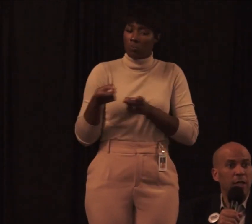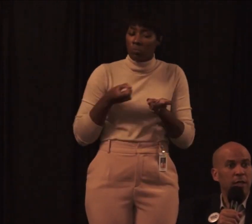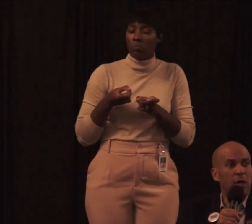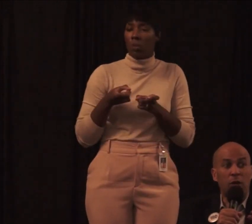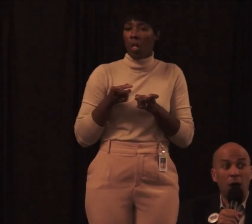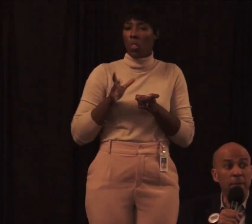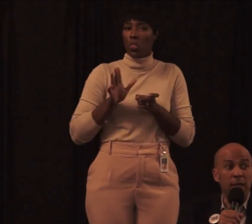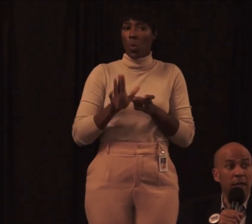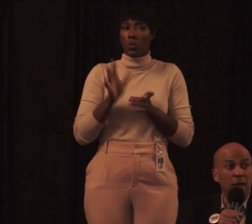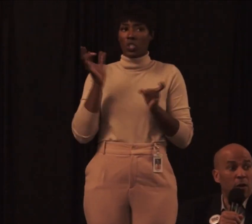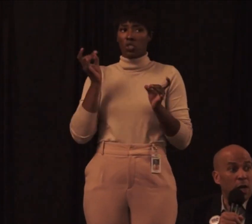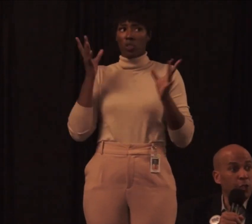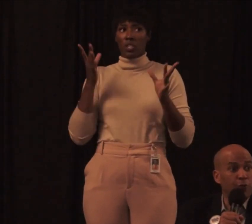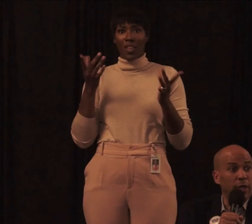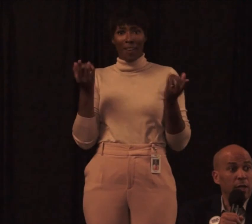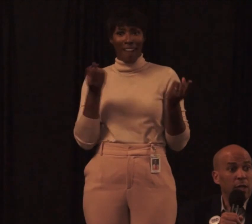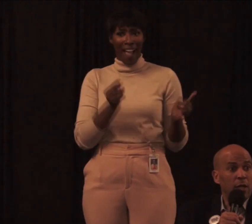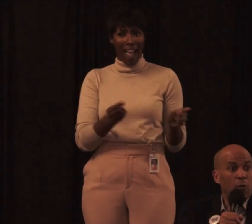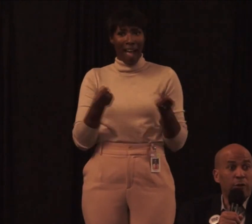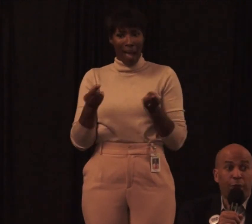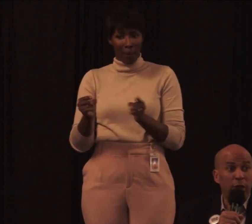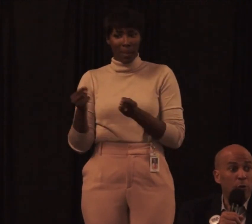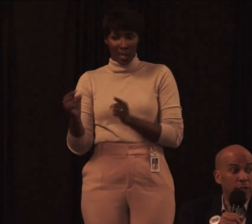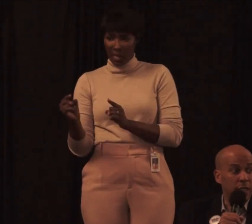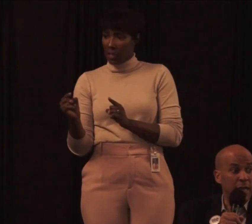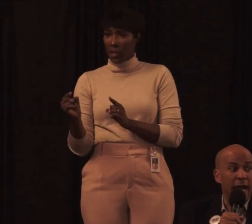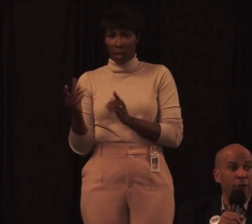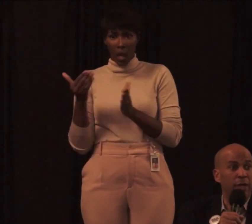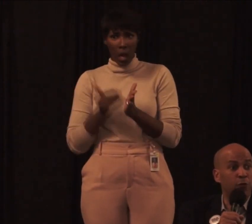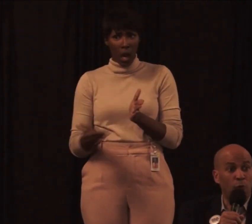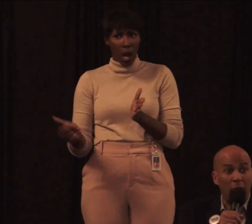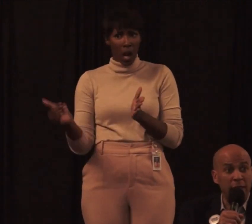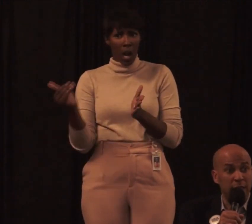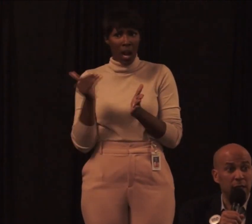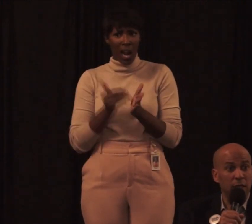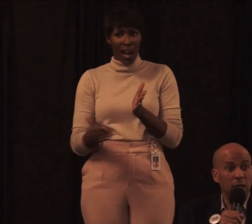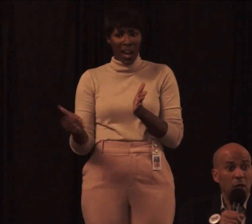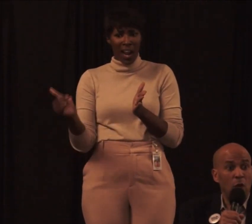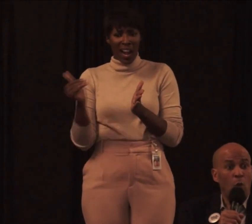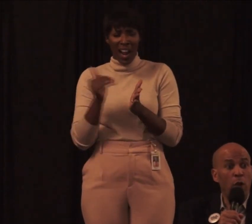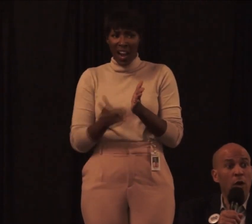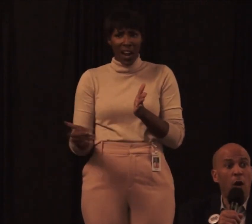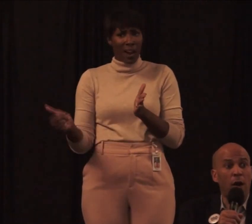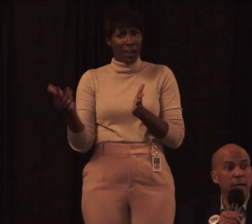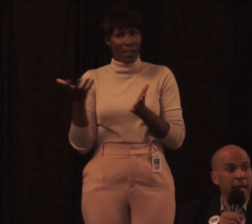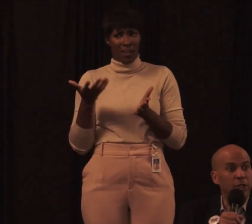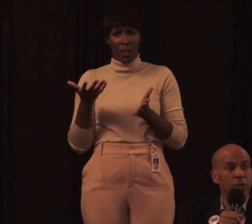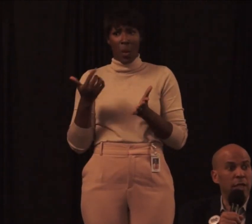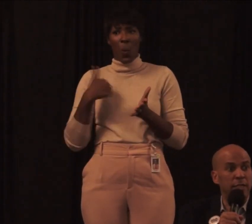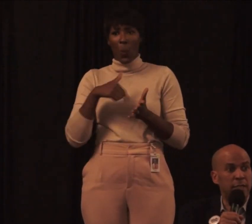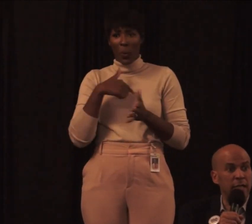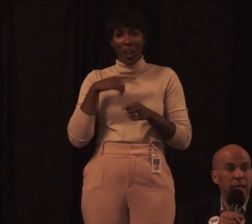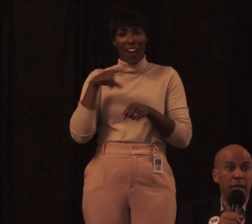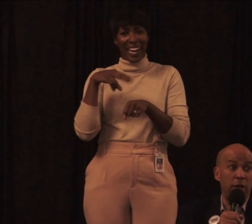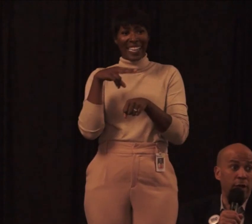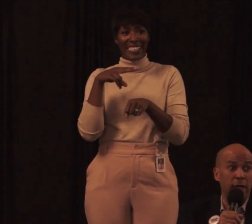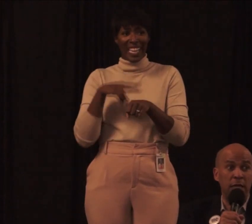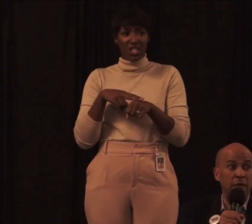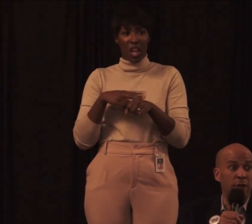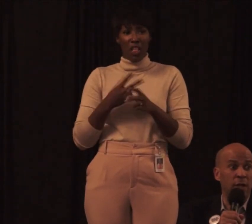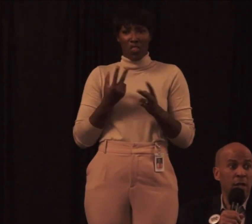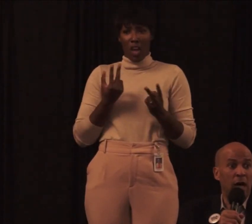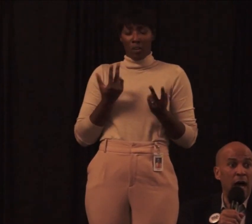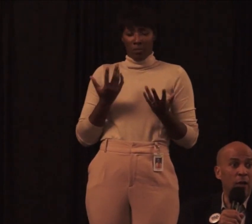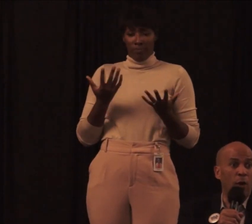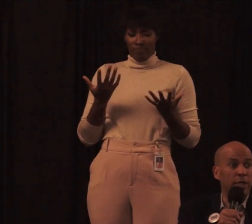that are coming in our country with a frequency now that is rising. We are a nation that is seeing here